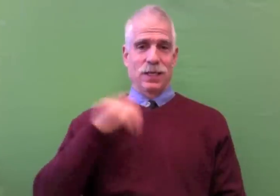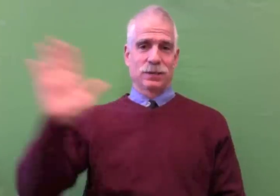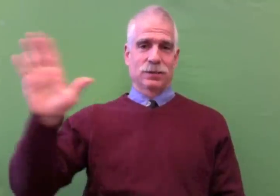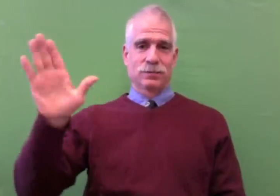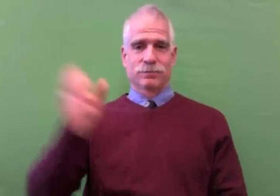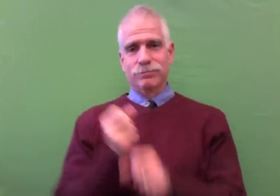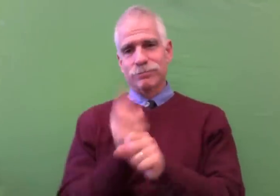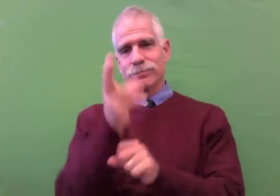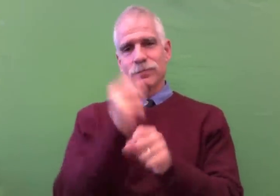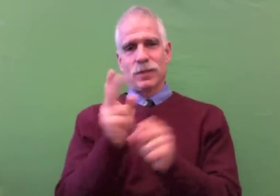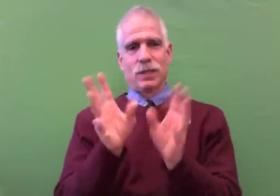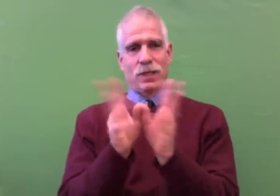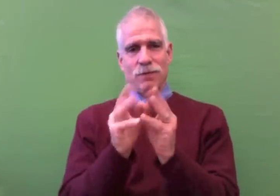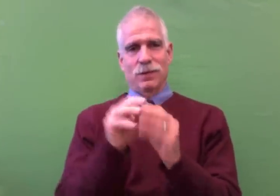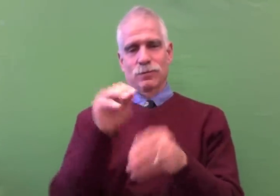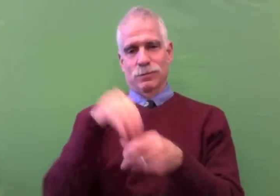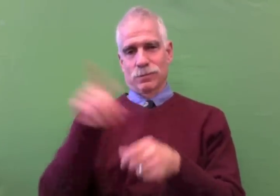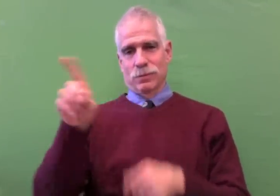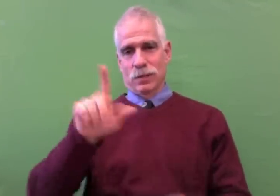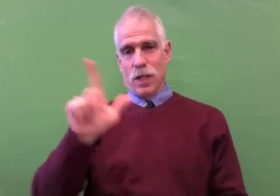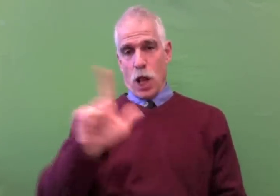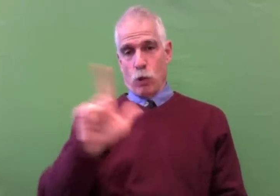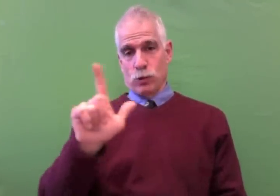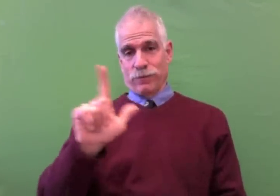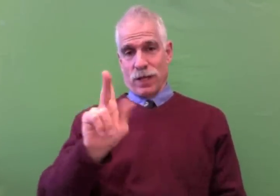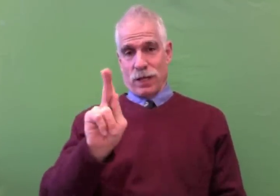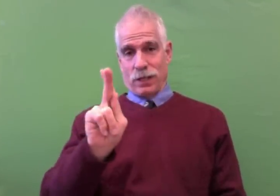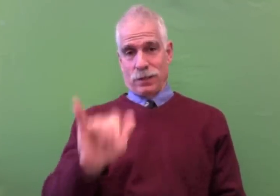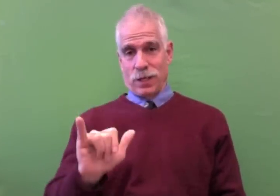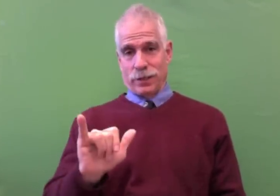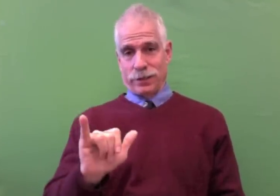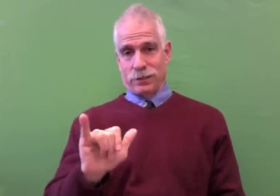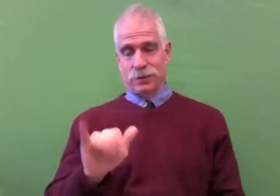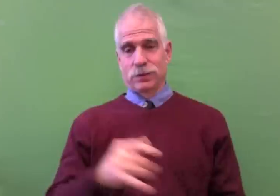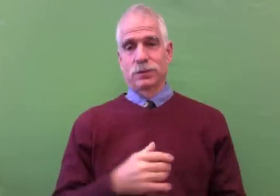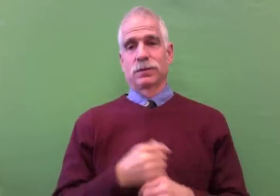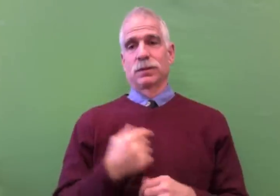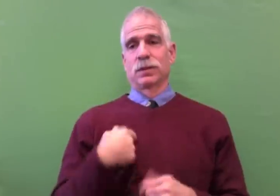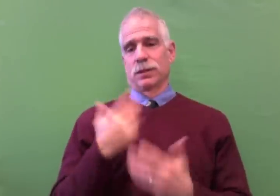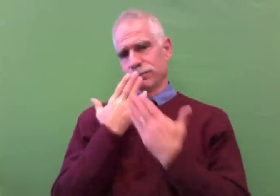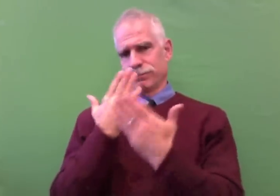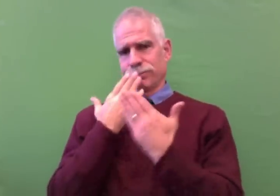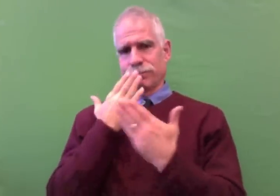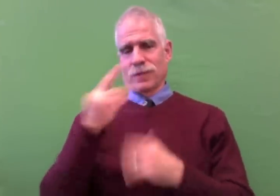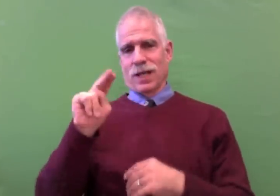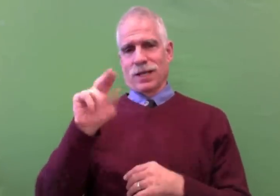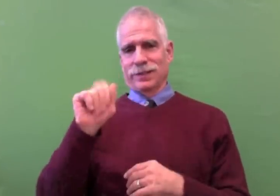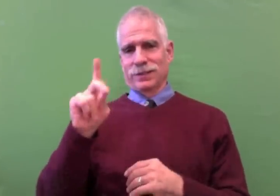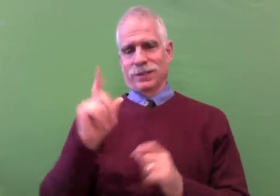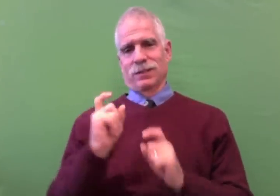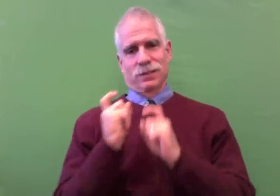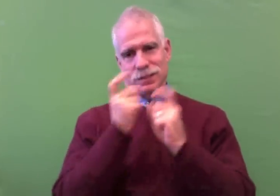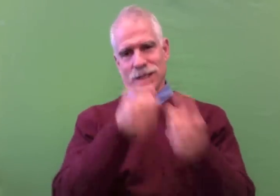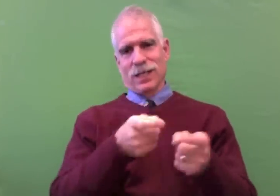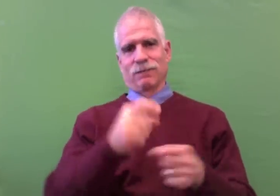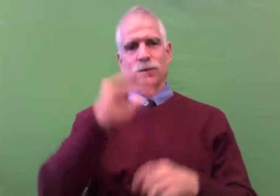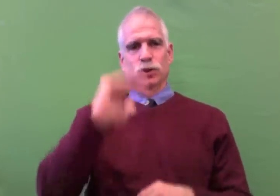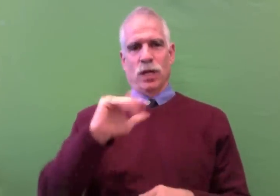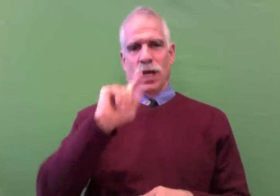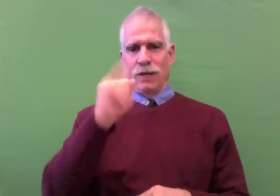In July NAD had their annual conference in Louisville, Kentucky. Very grateful to NAD